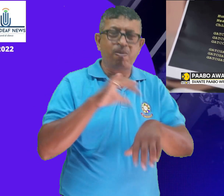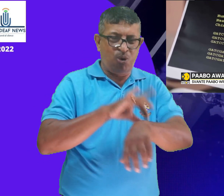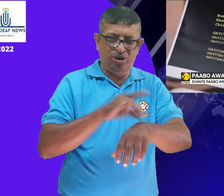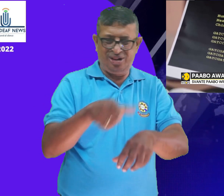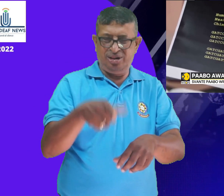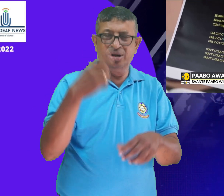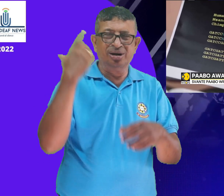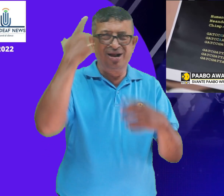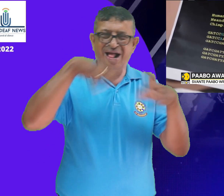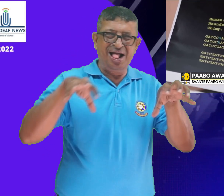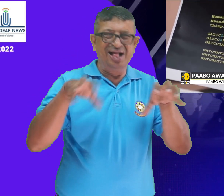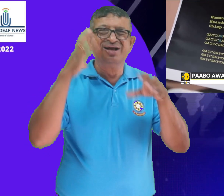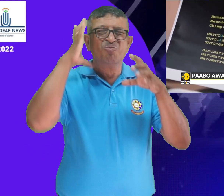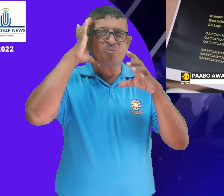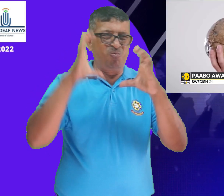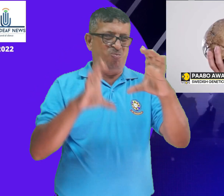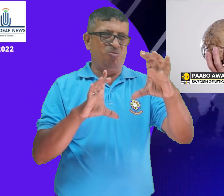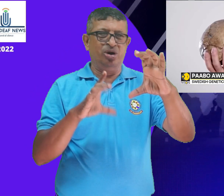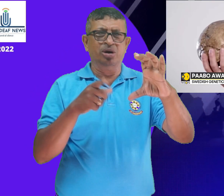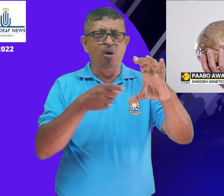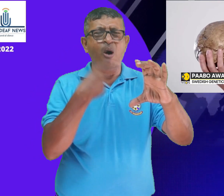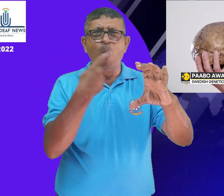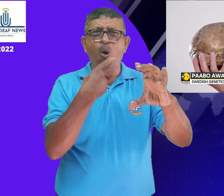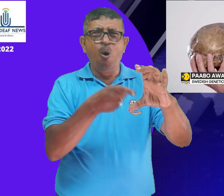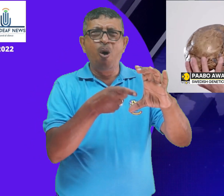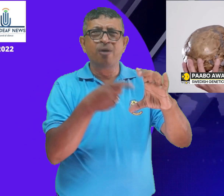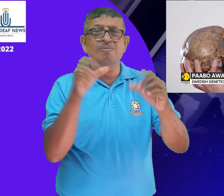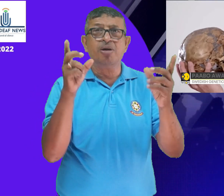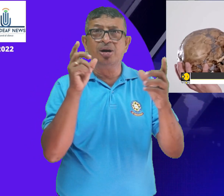Karolinska Institute and is worth just over $900,000.